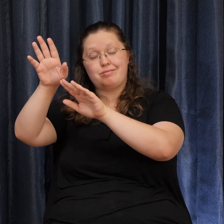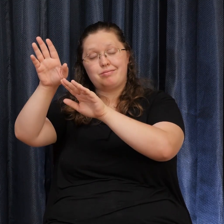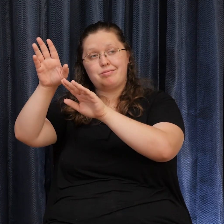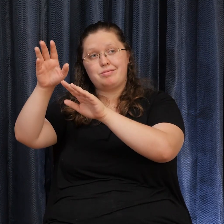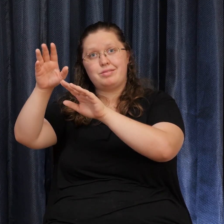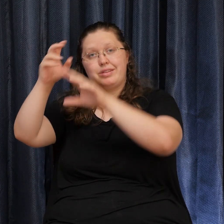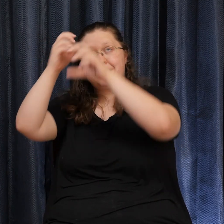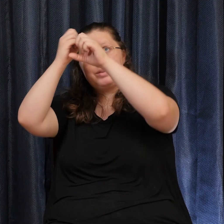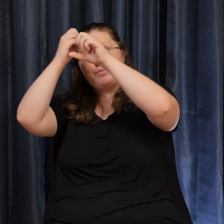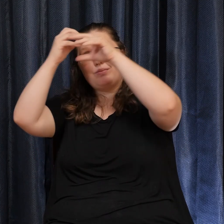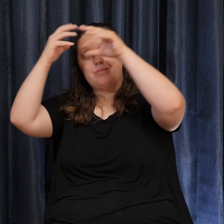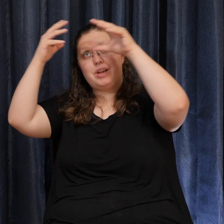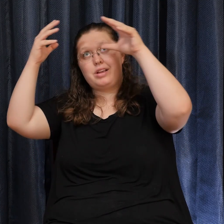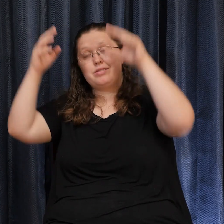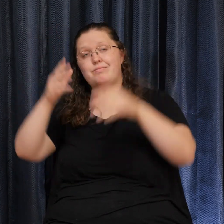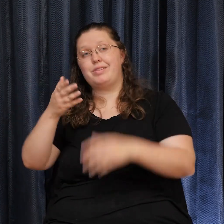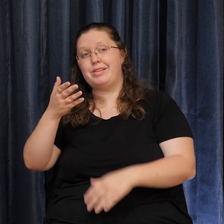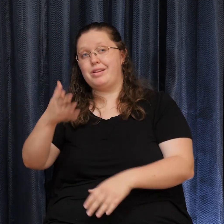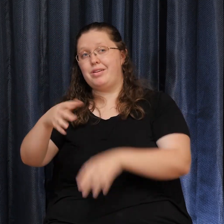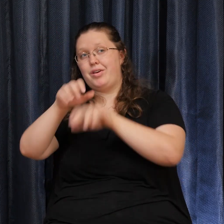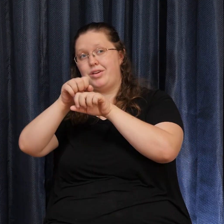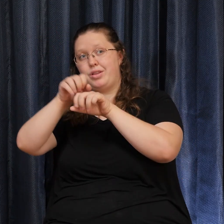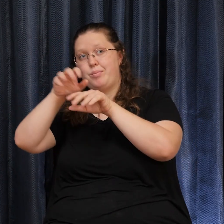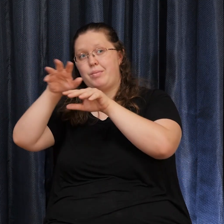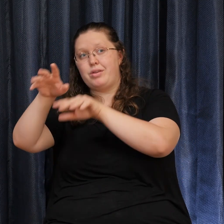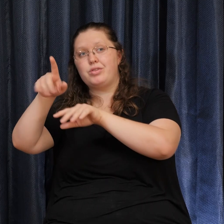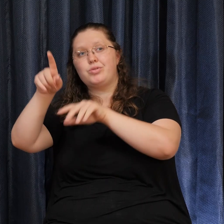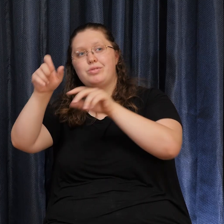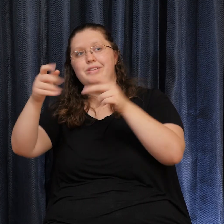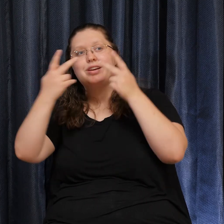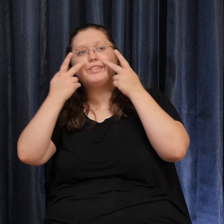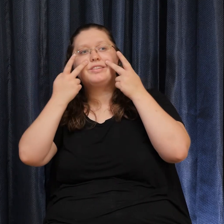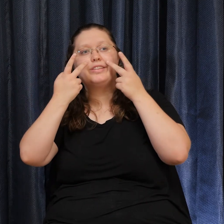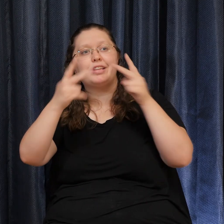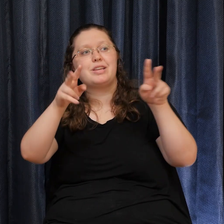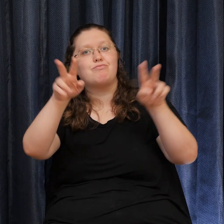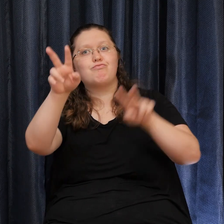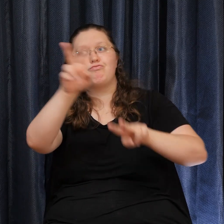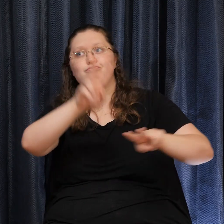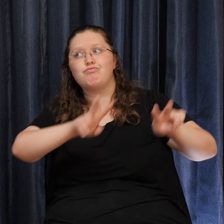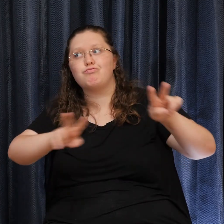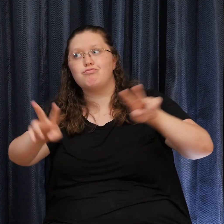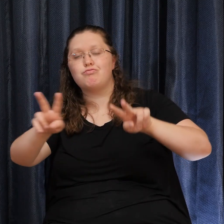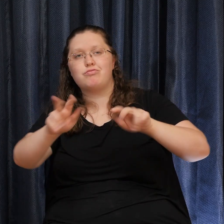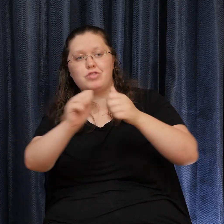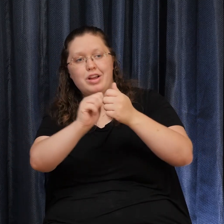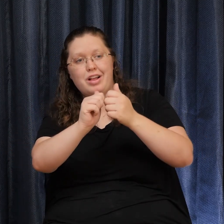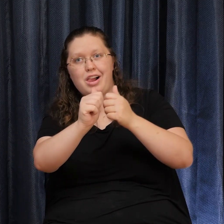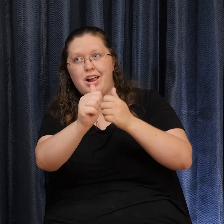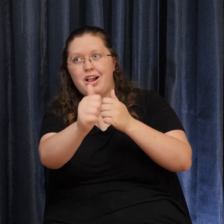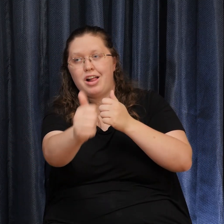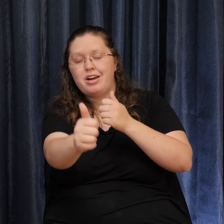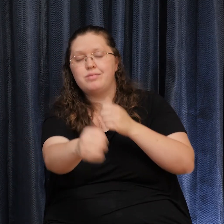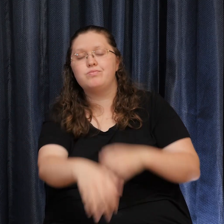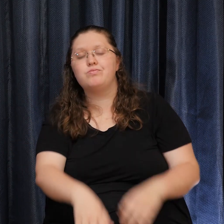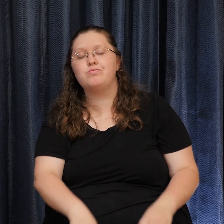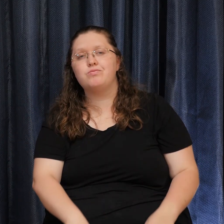You are able to see A great distance You're also in this place Able to feel Great